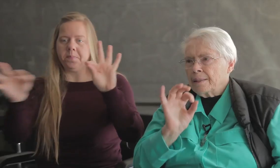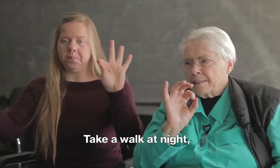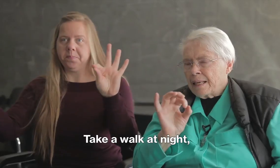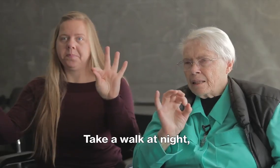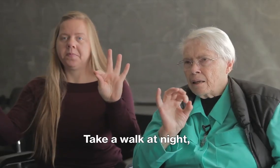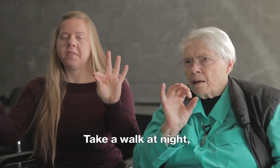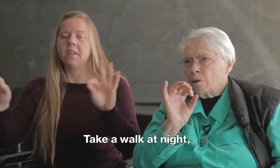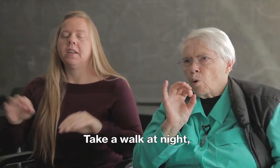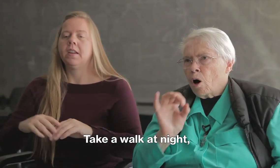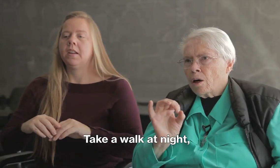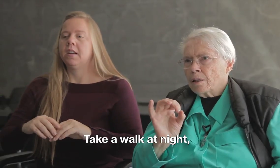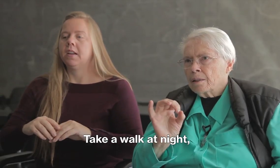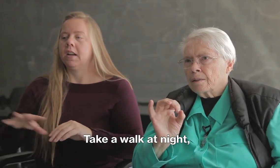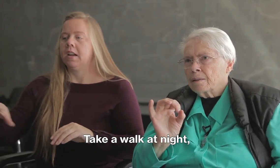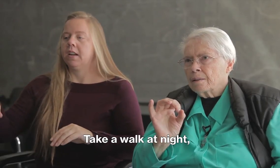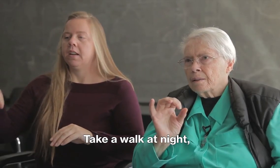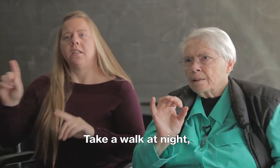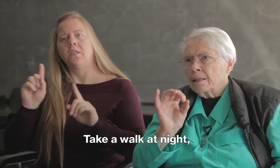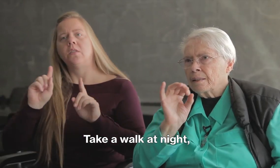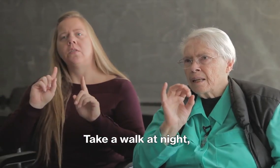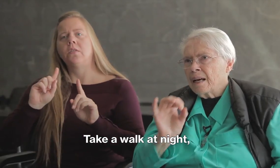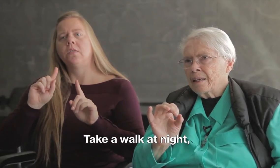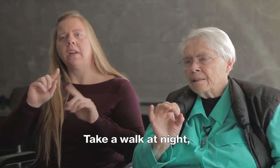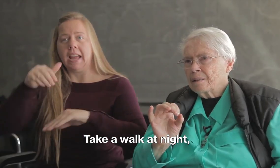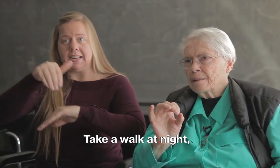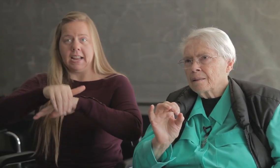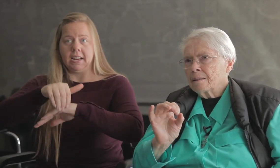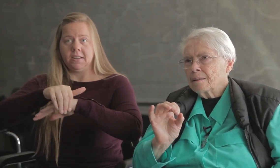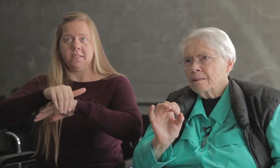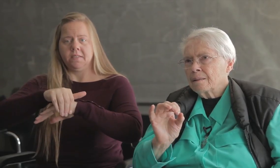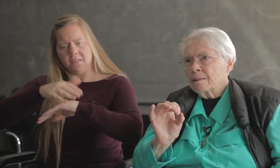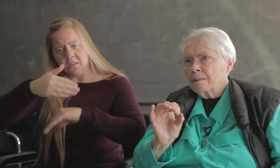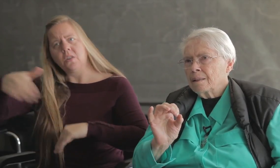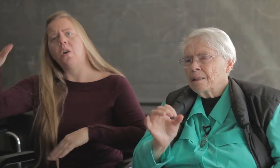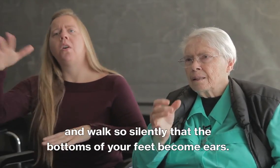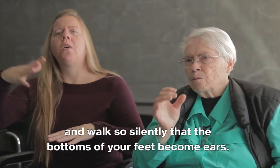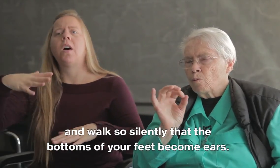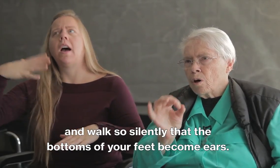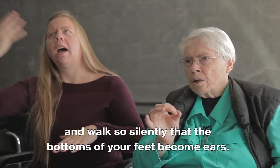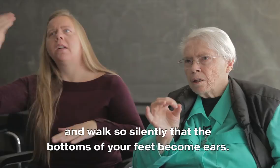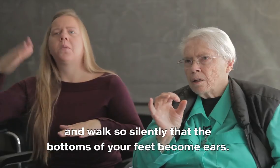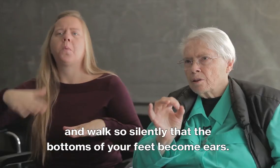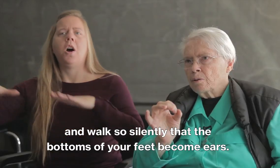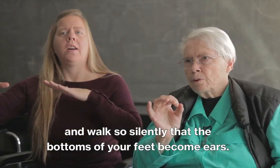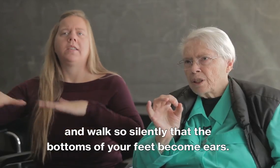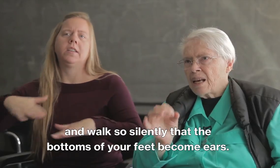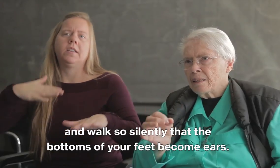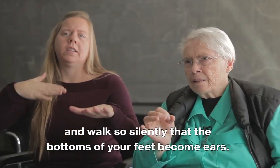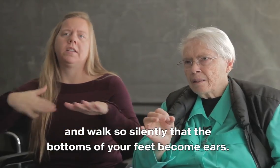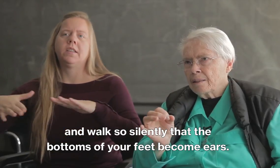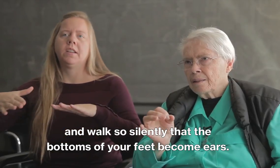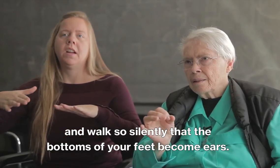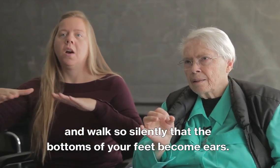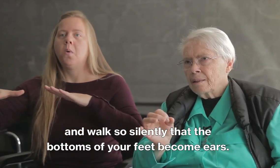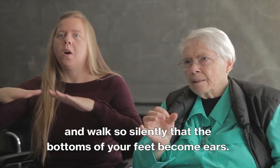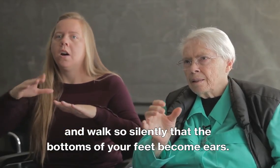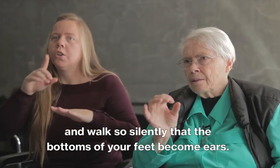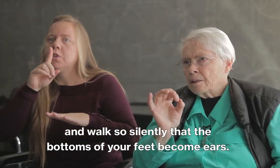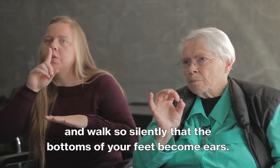Take a walk at night and walk so silently that the